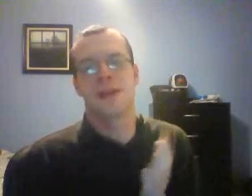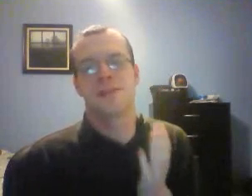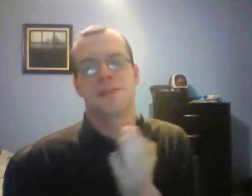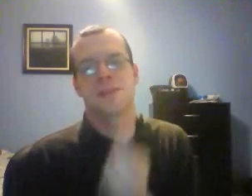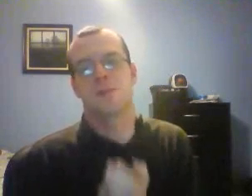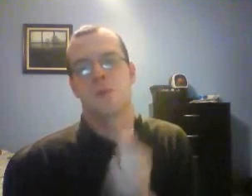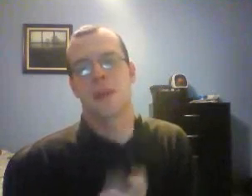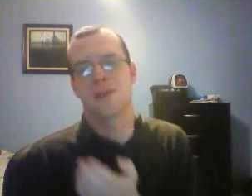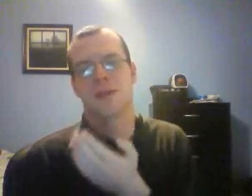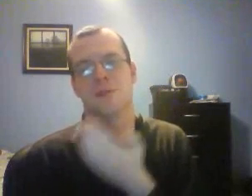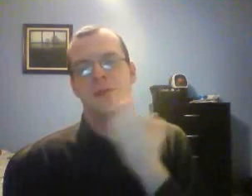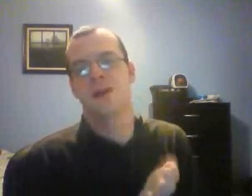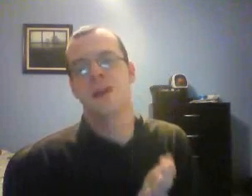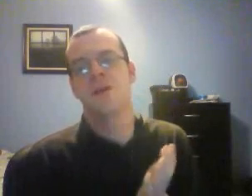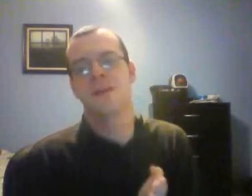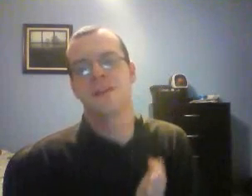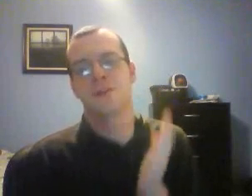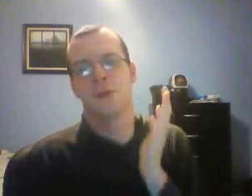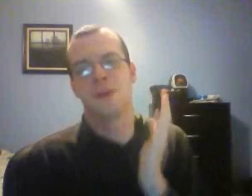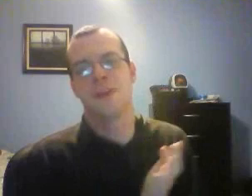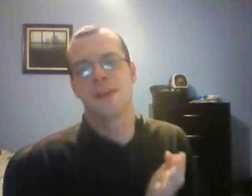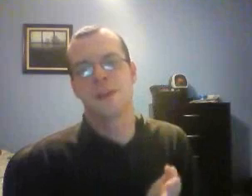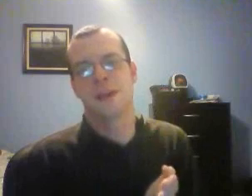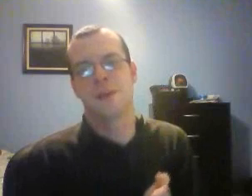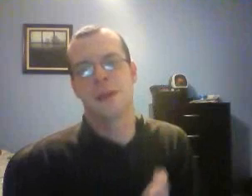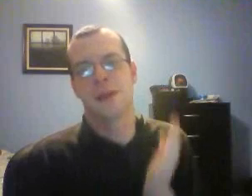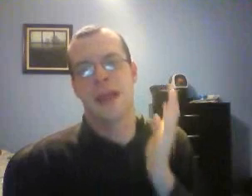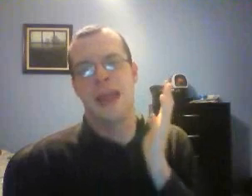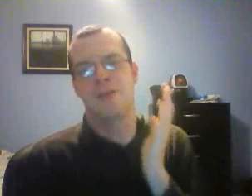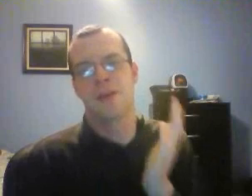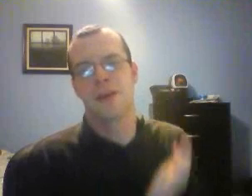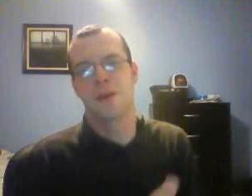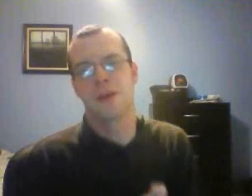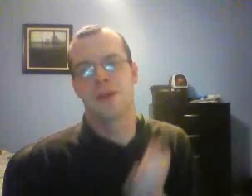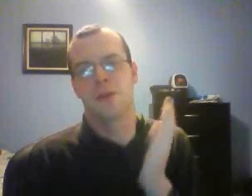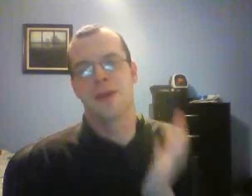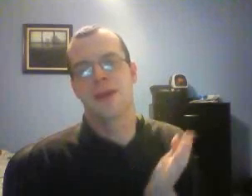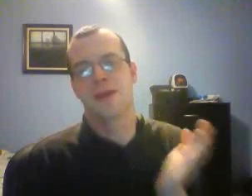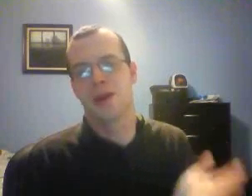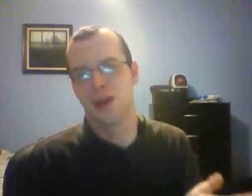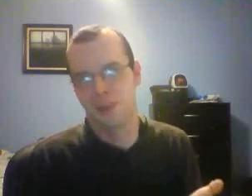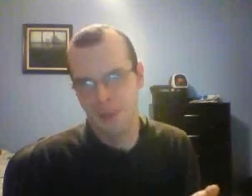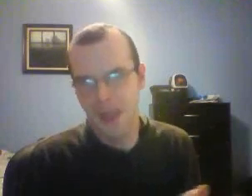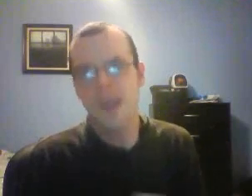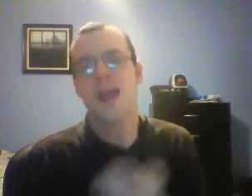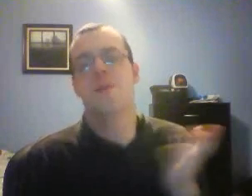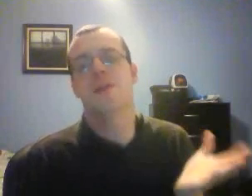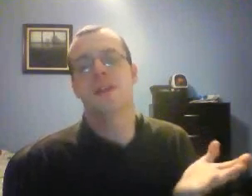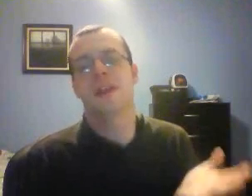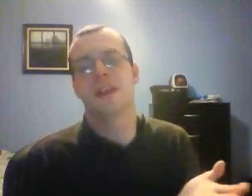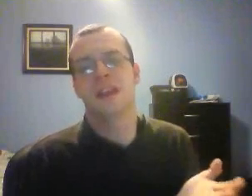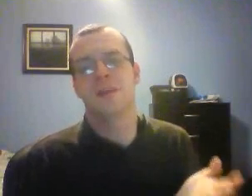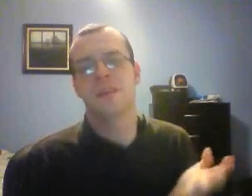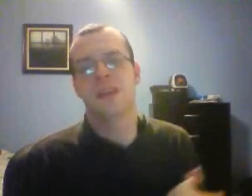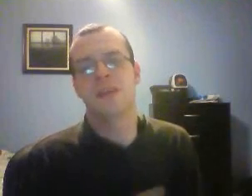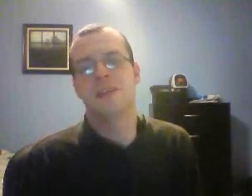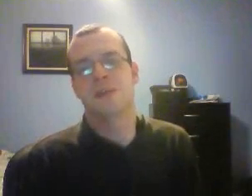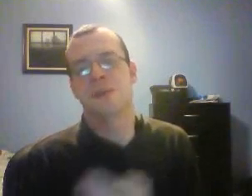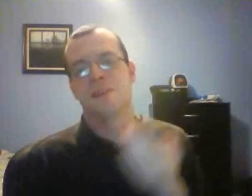last several weeks. I've been following this, really excited about it. I haven't gotten around to writing a column about the United Kingdom TV series